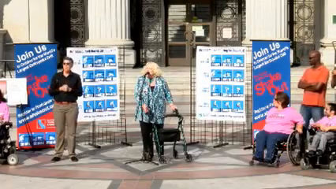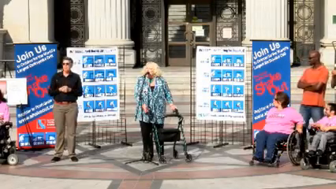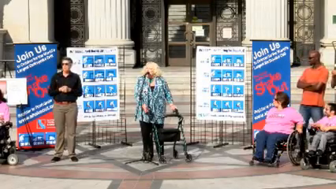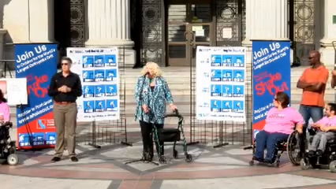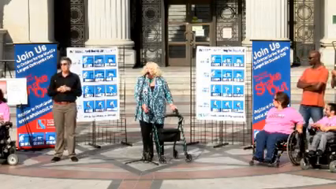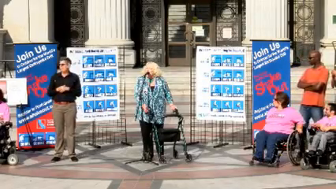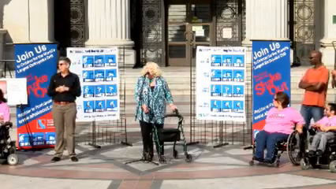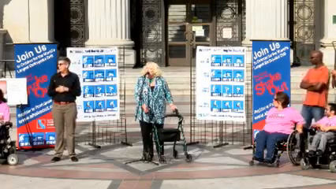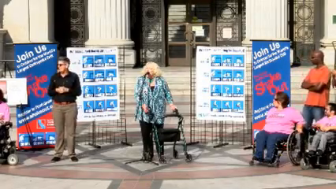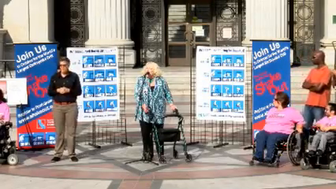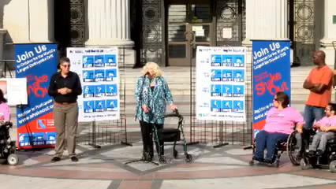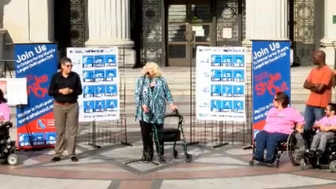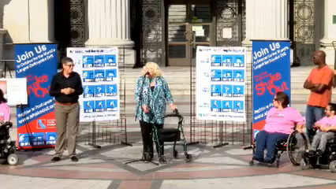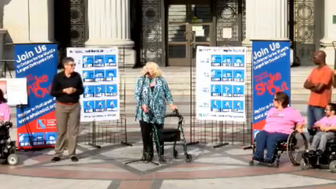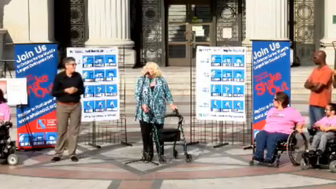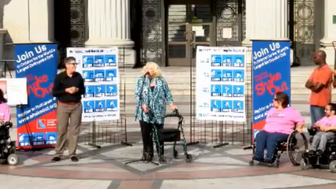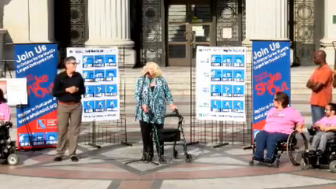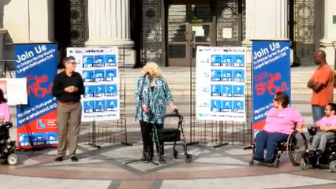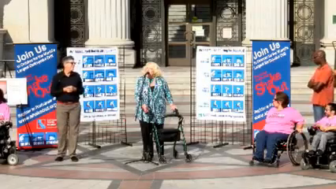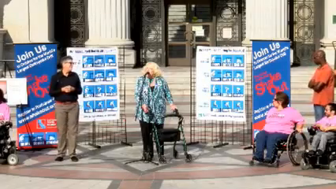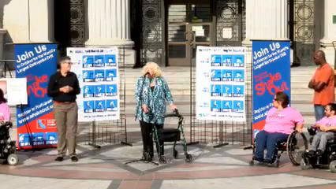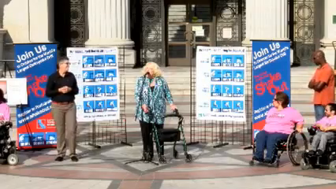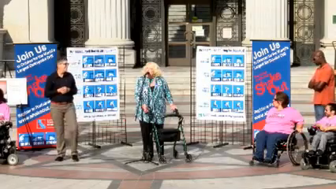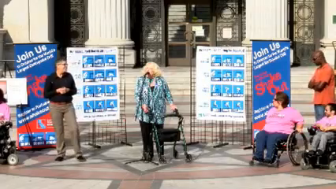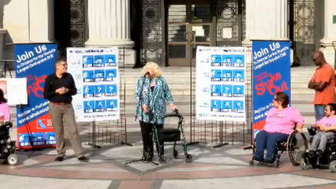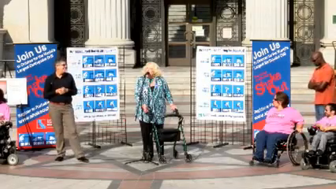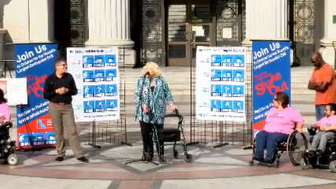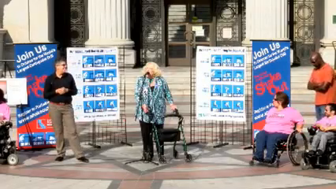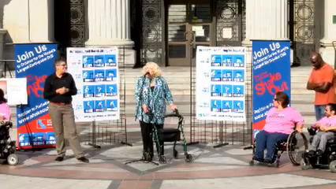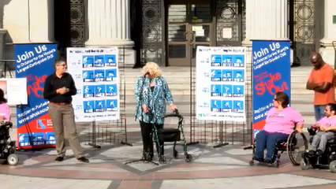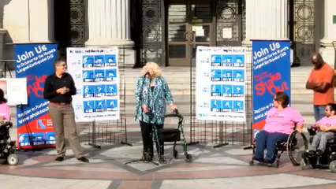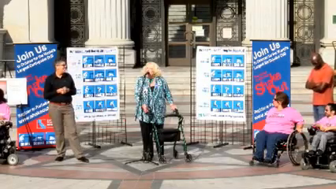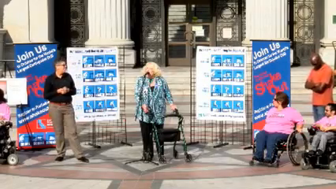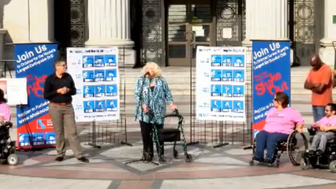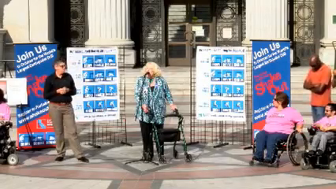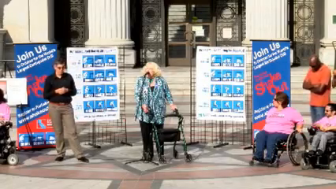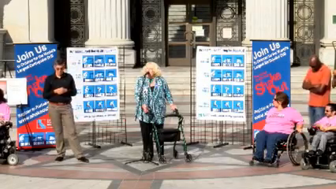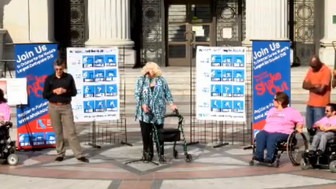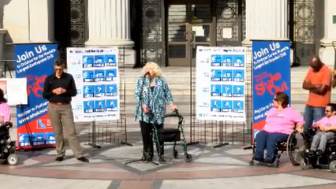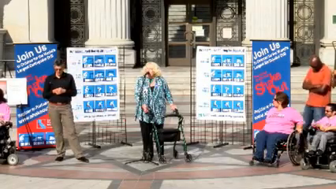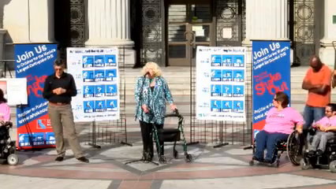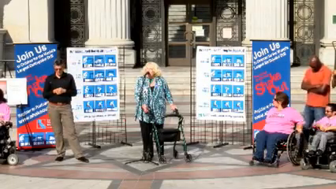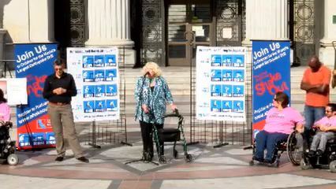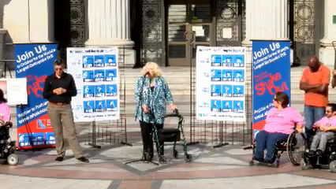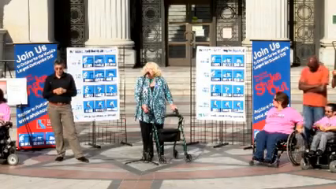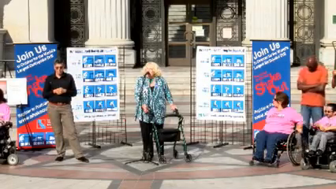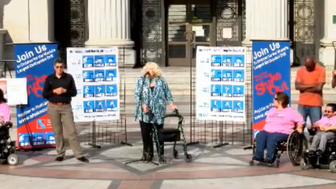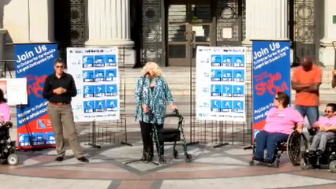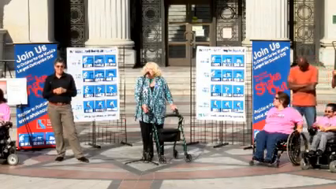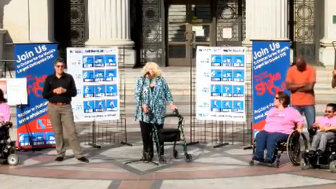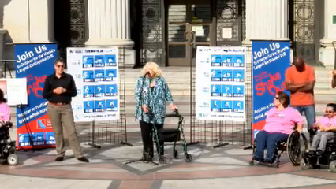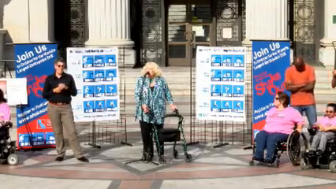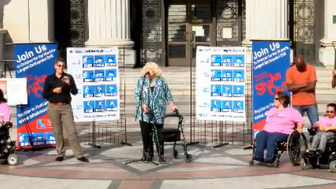Just wait. In a 9-11 incident,